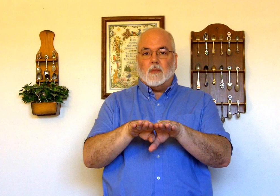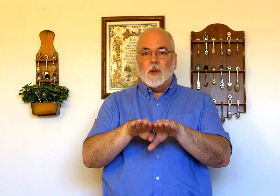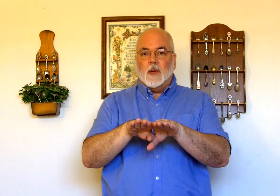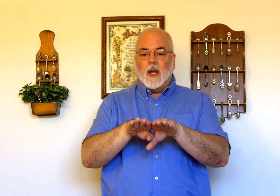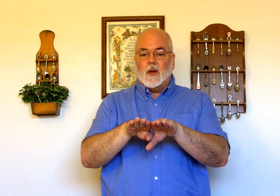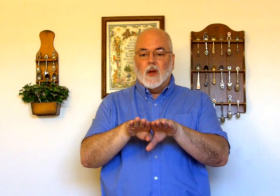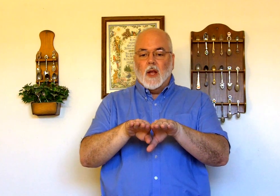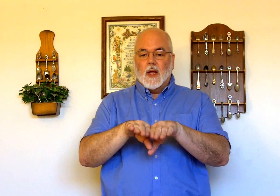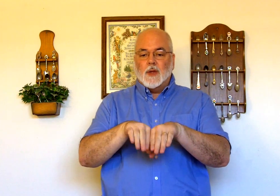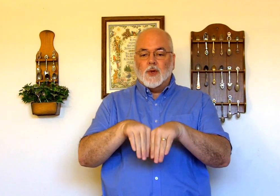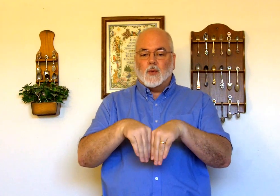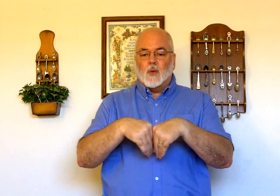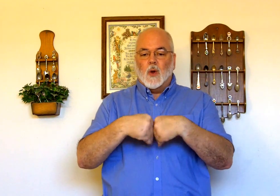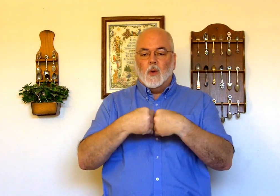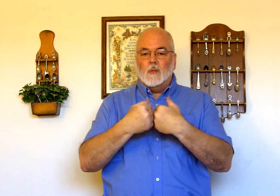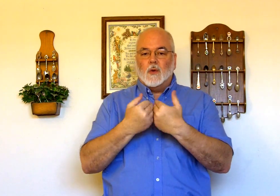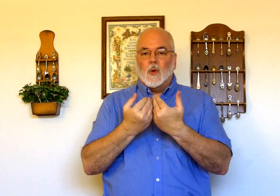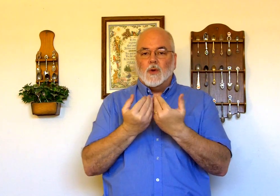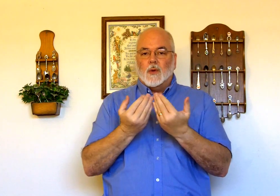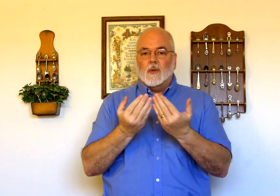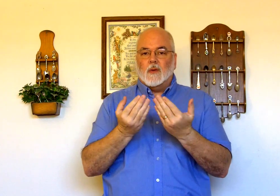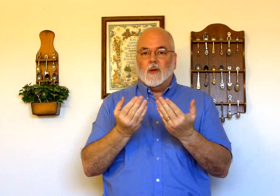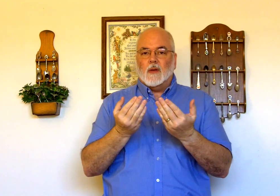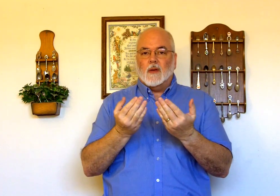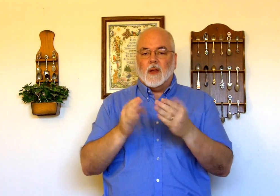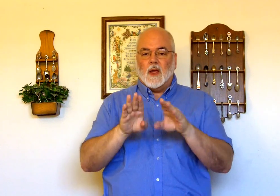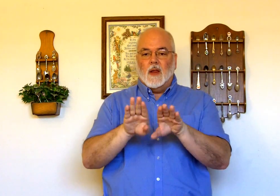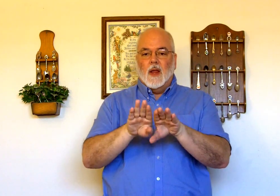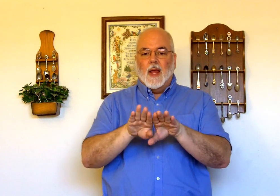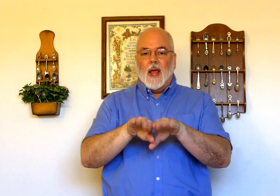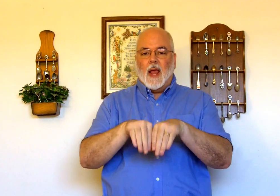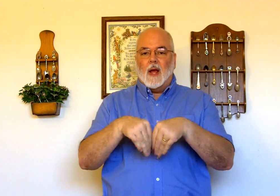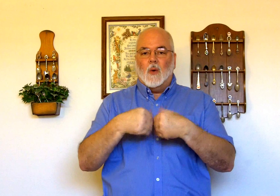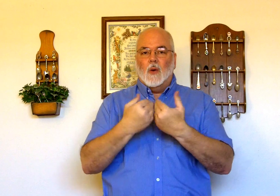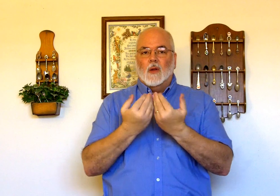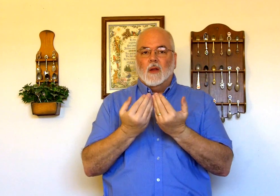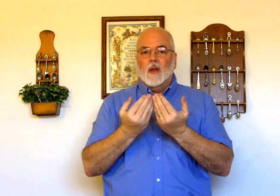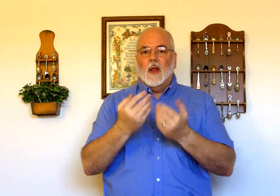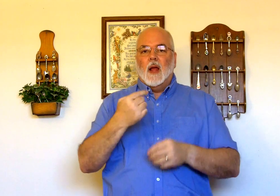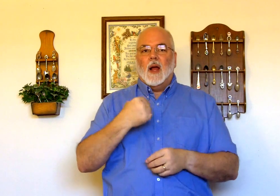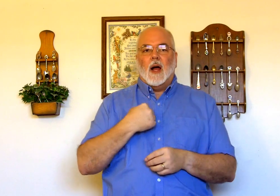put them together, and then just roll them toward you. Okay? How I